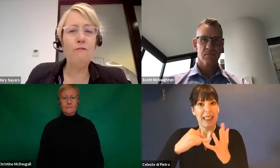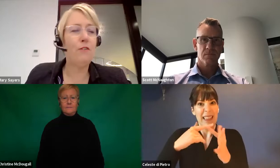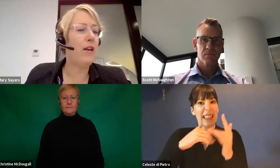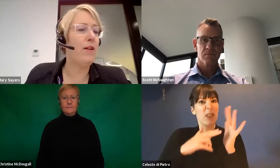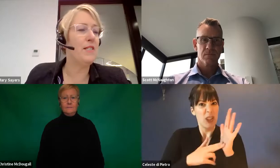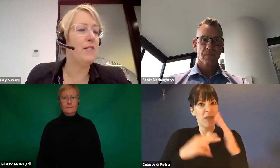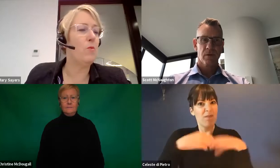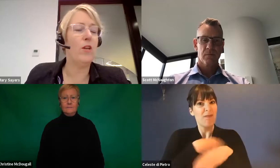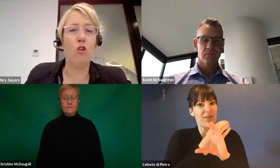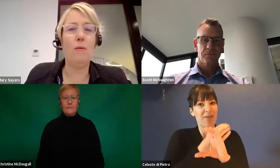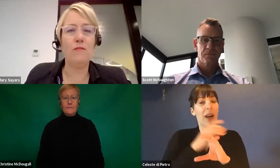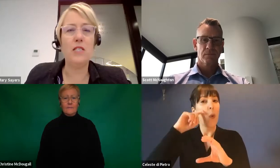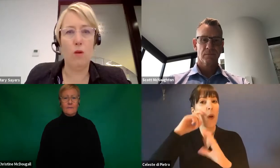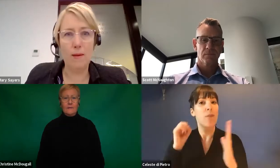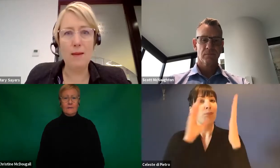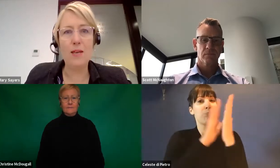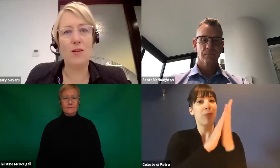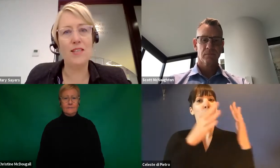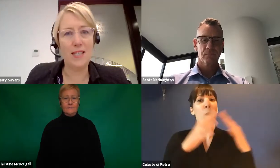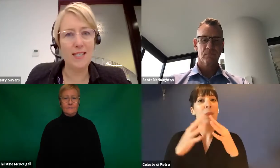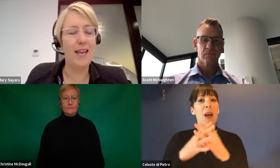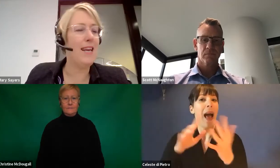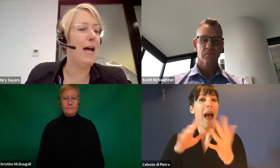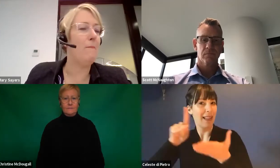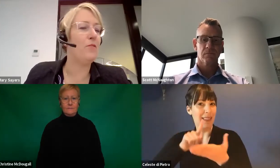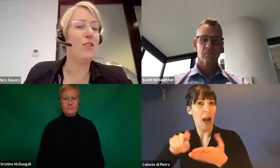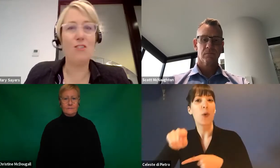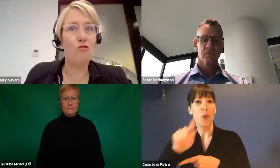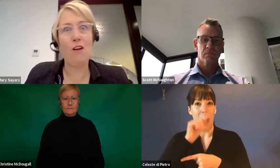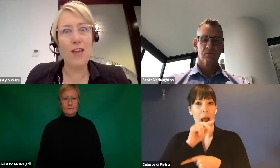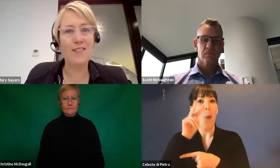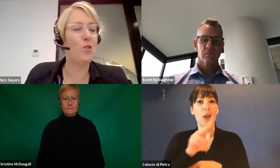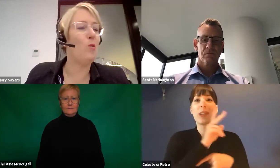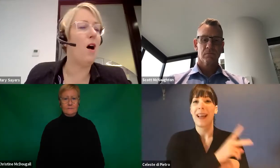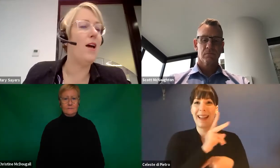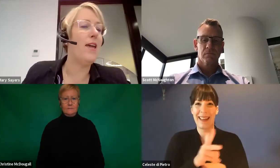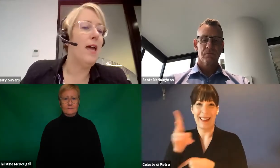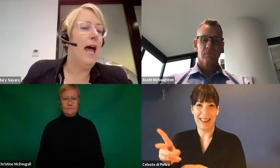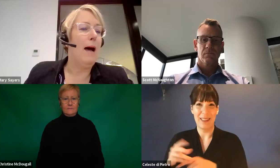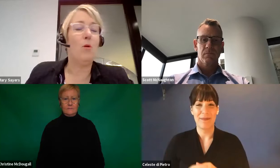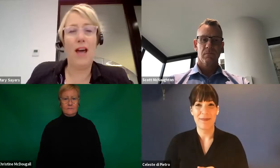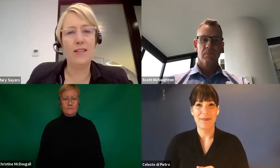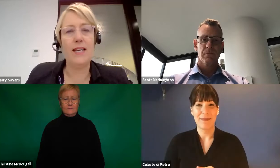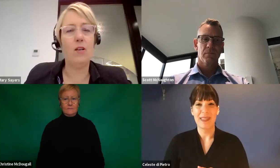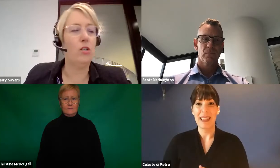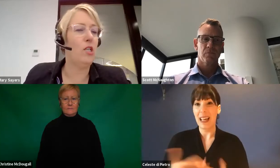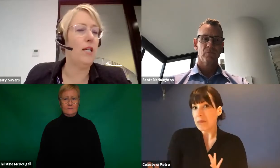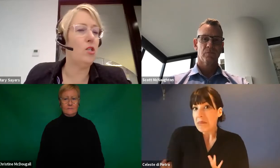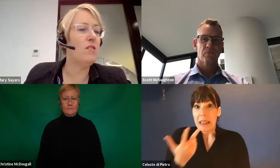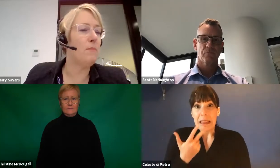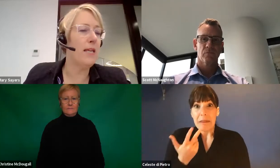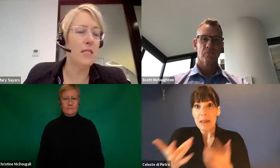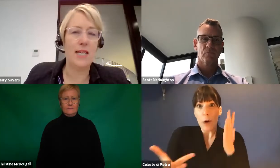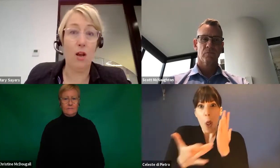If for any reason we drop off this webinar because the internet traffic is too high or other technology